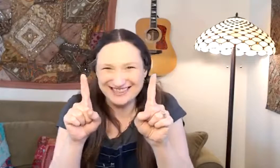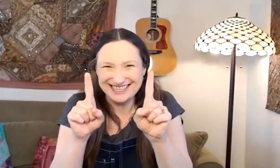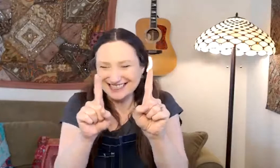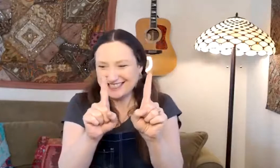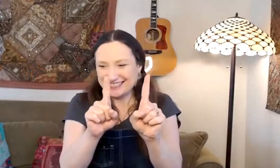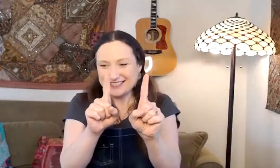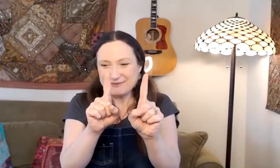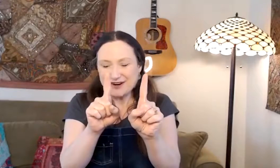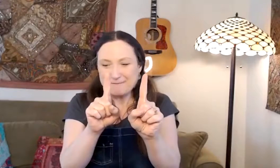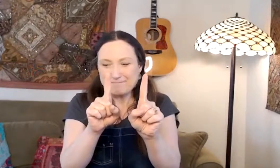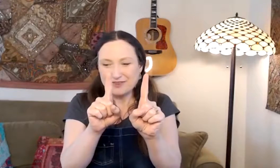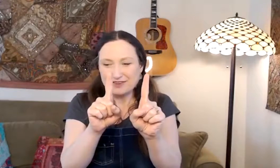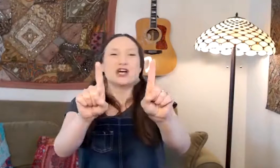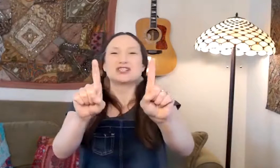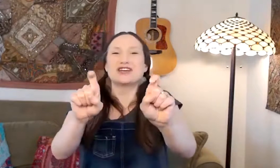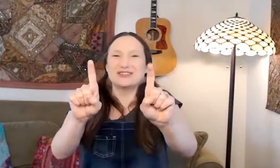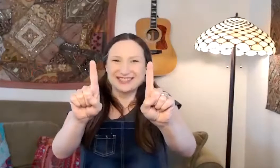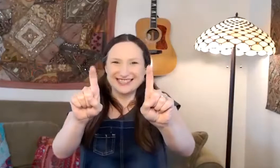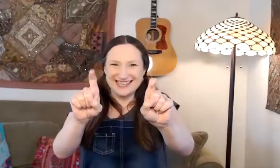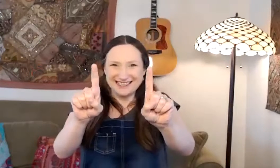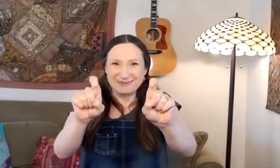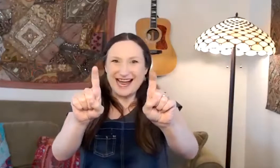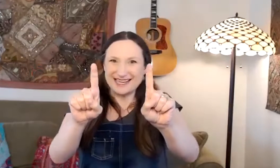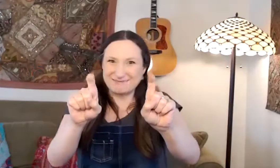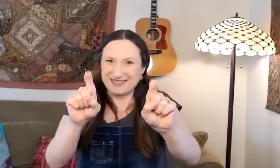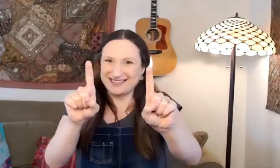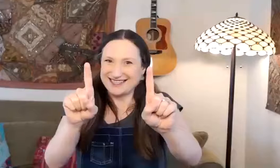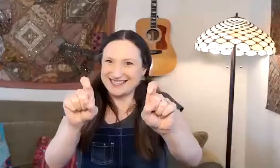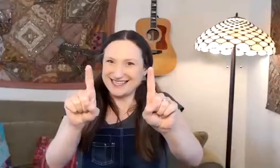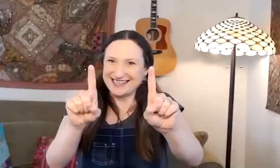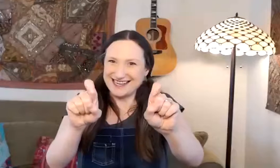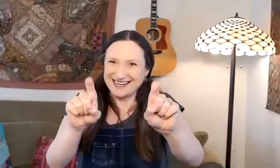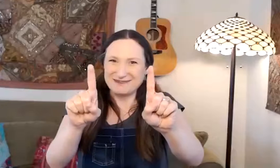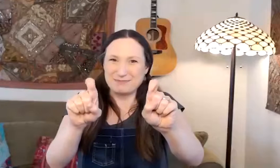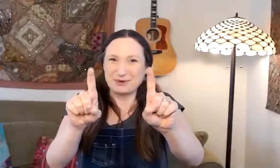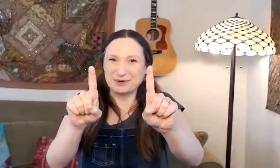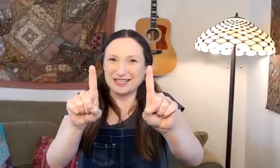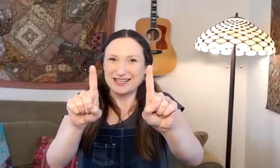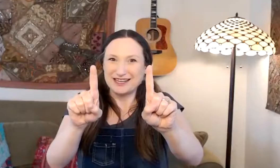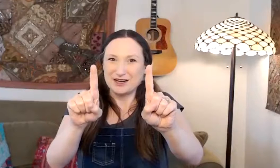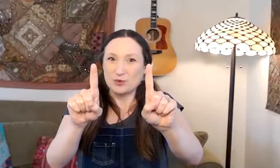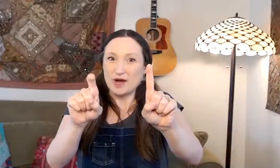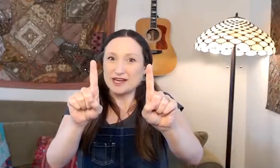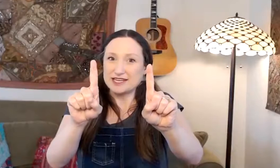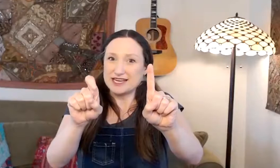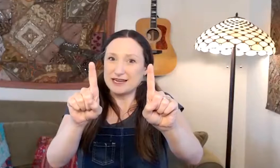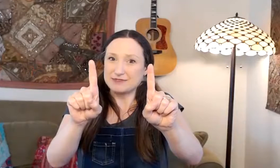one. Here's more. Two little black birds sitting on a pole. One named